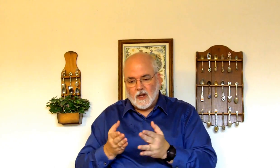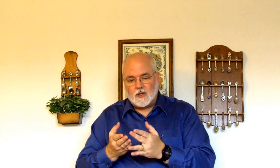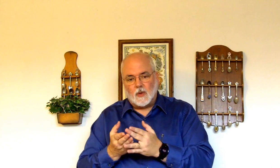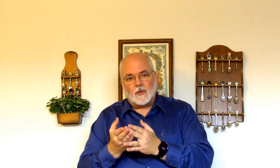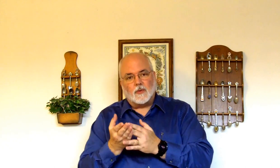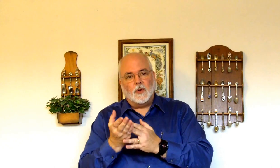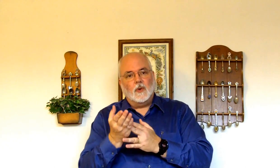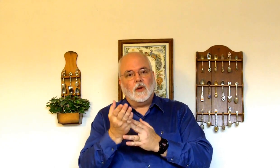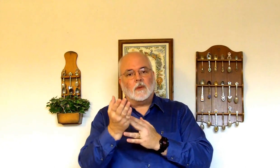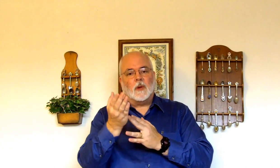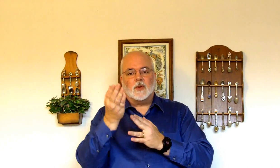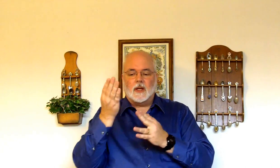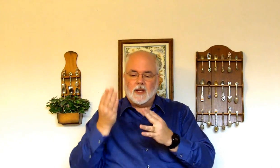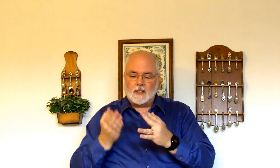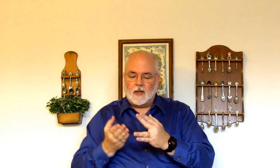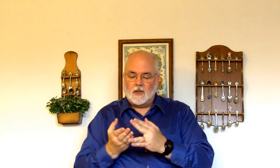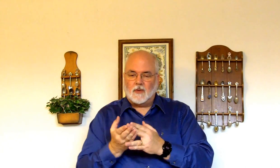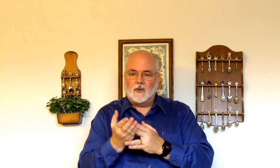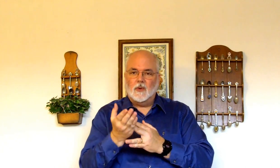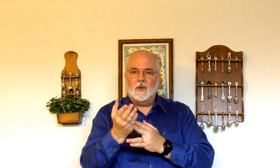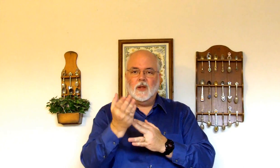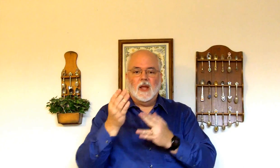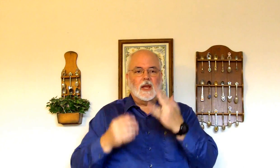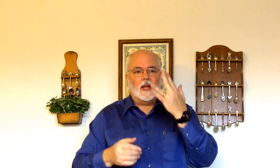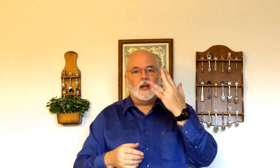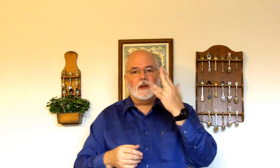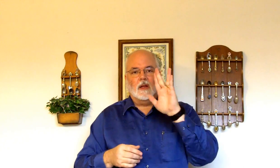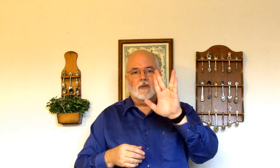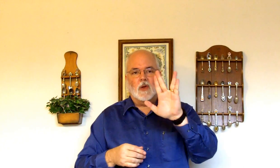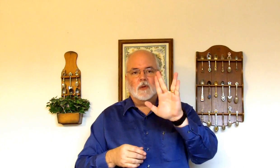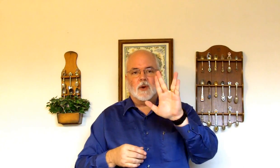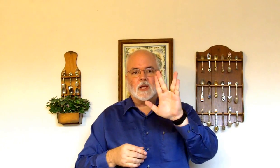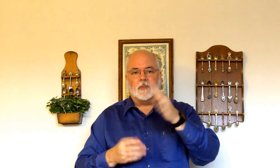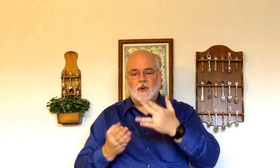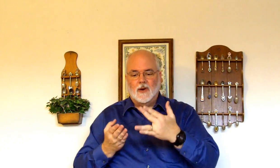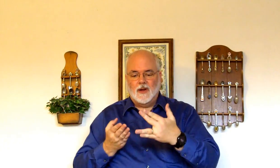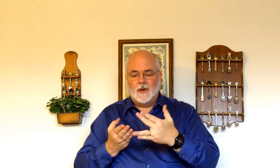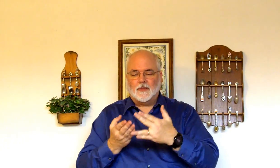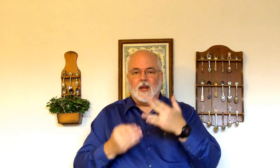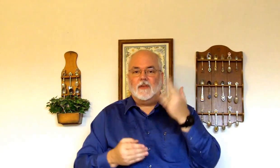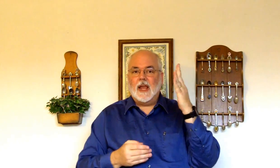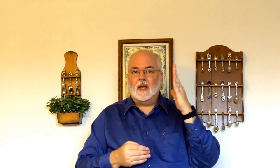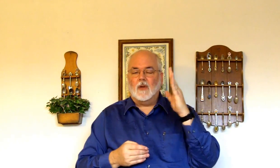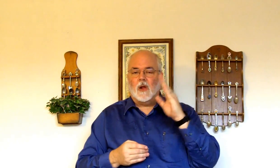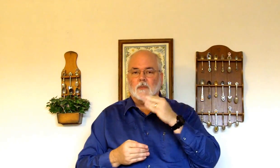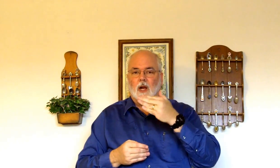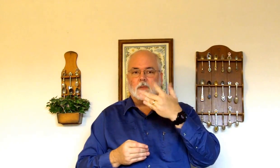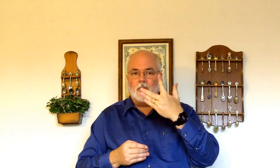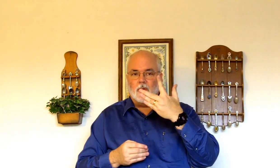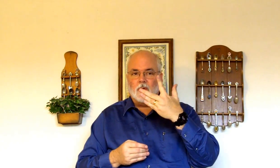So, through. I'm not sure I did that sign. But, through. Kind of like live long and prosper. And, if you can't live long and prosper, you can do